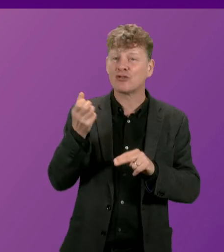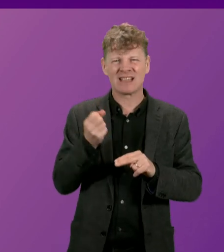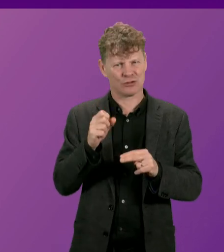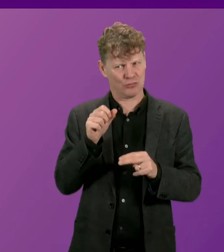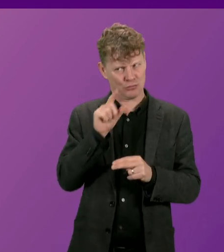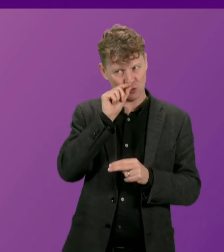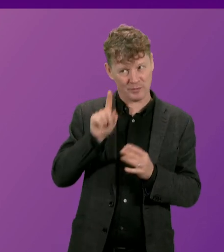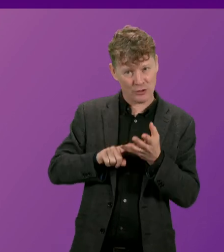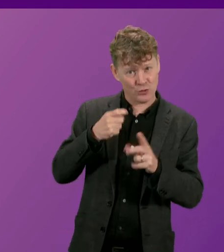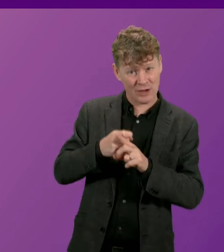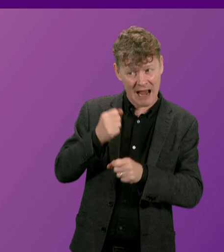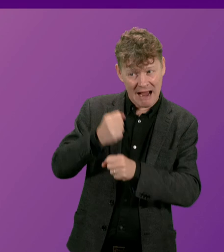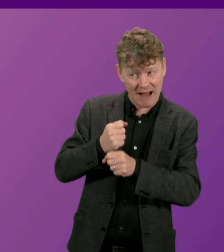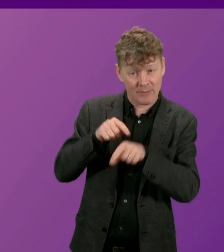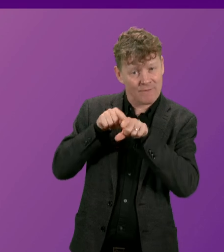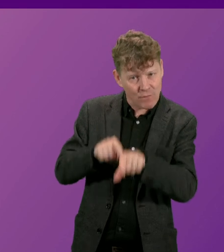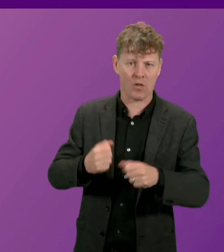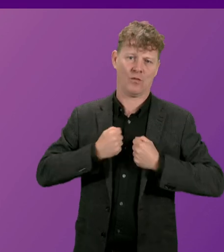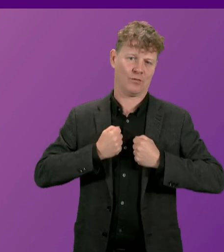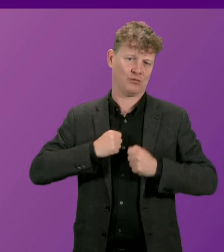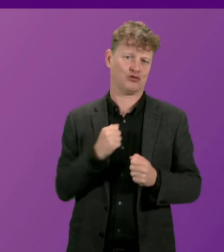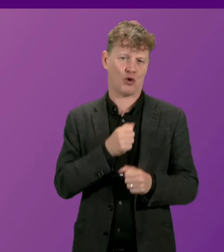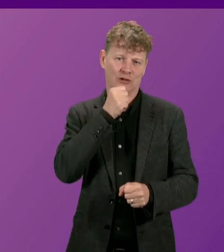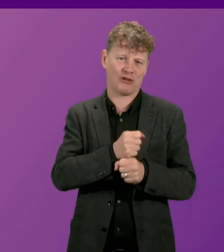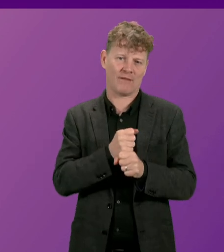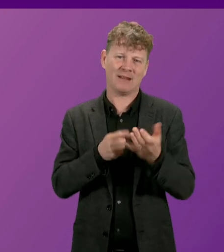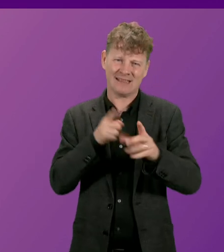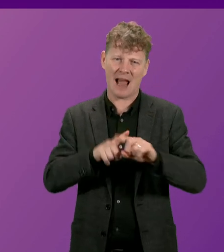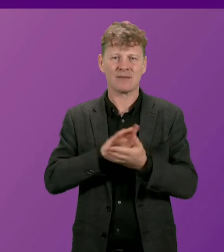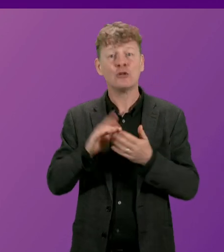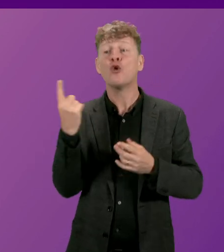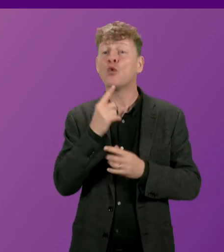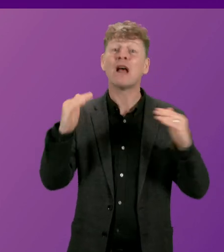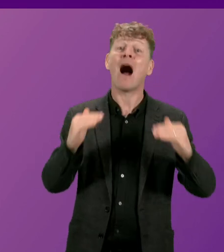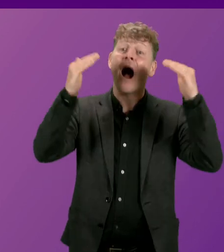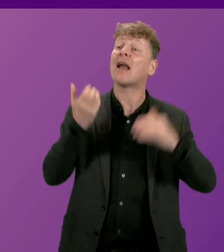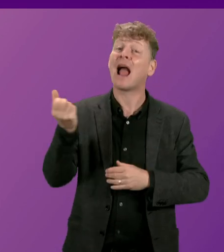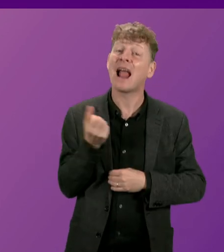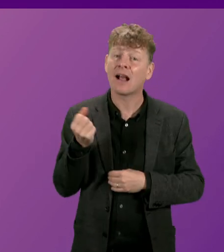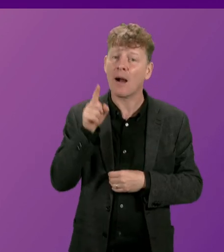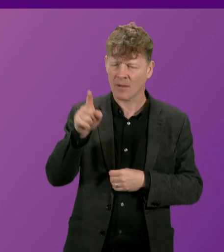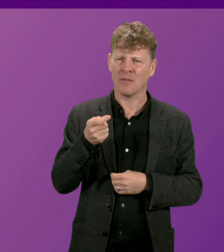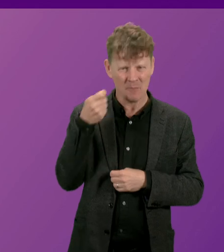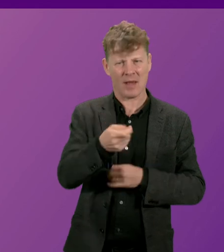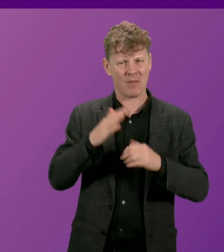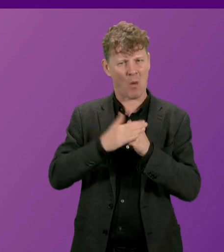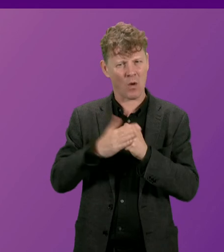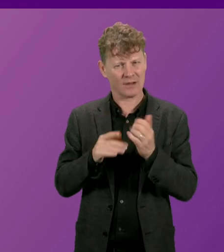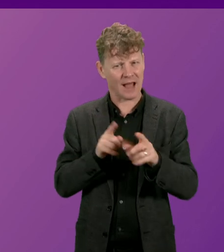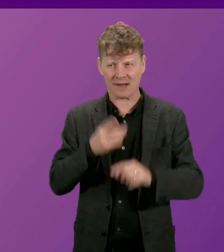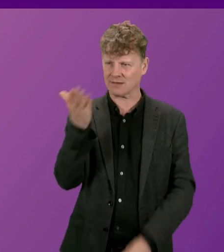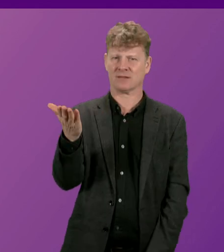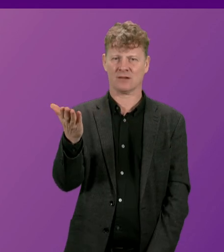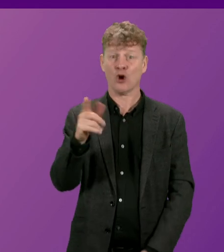Government following the tax approach of the Scottish Government in asking those on higher incomes to pay more in taxation which could have